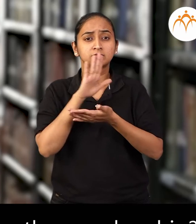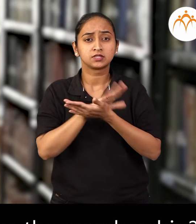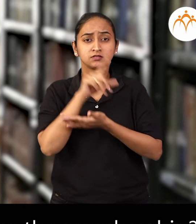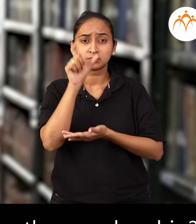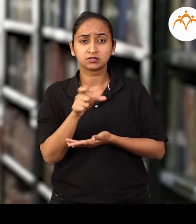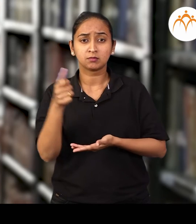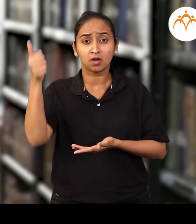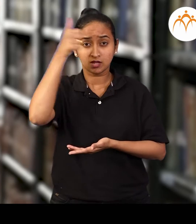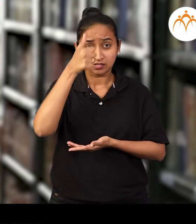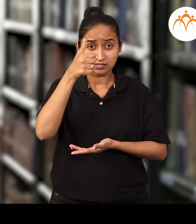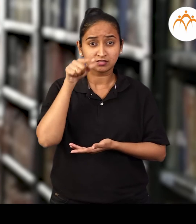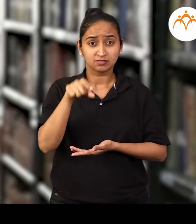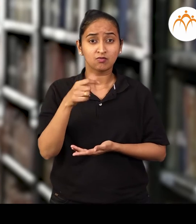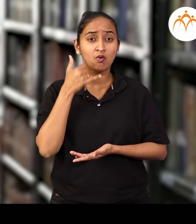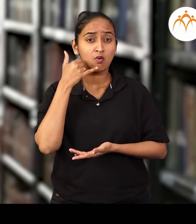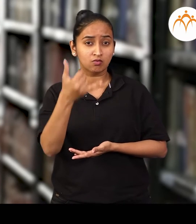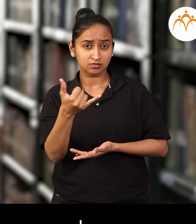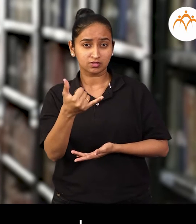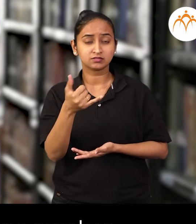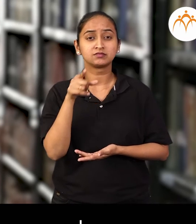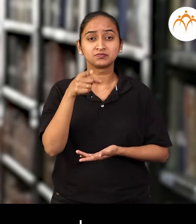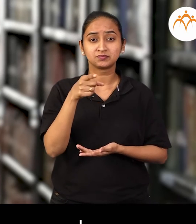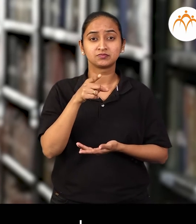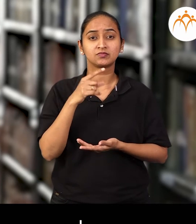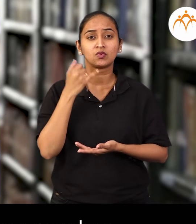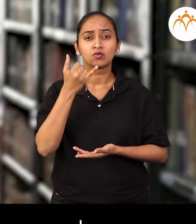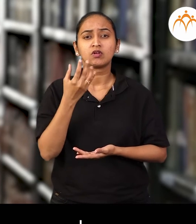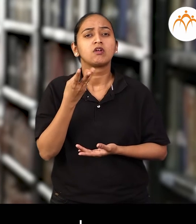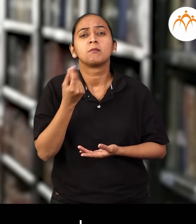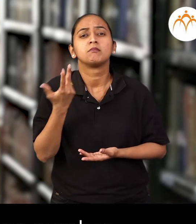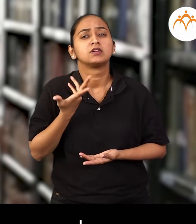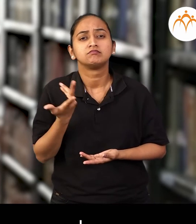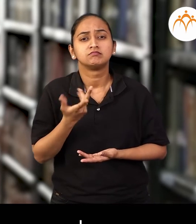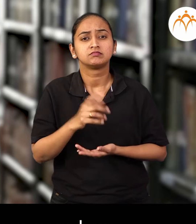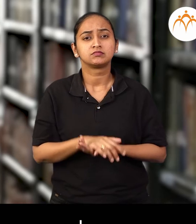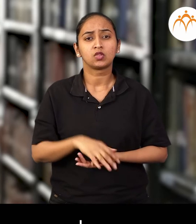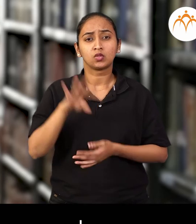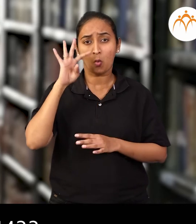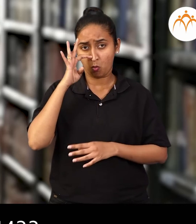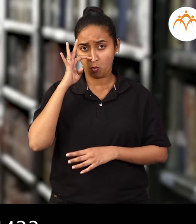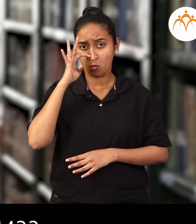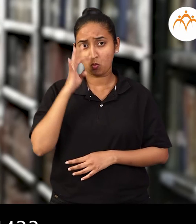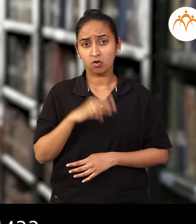The manager. Tell the telephone number. 9850